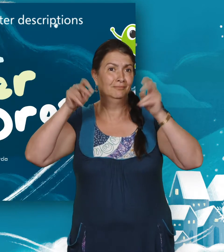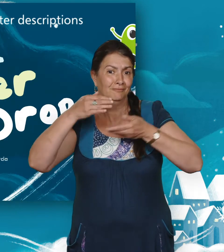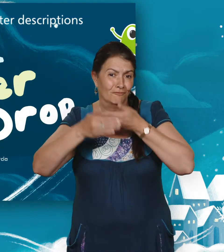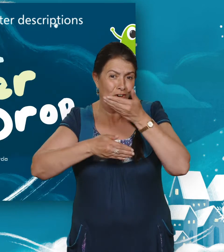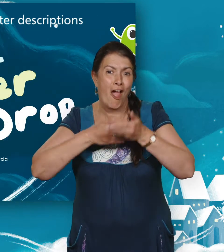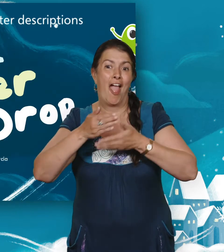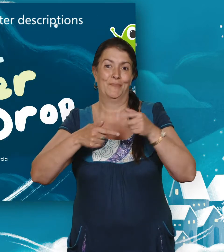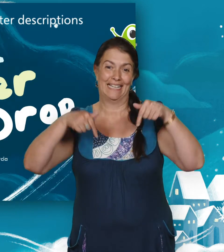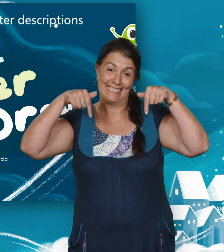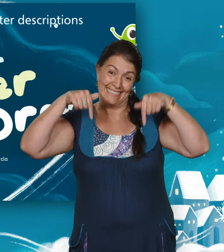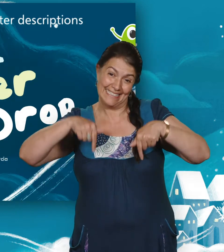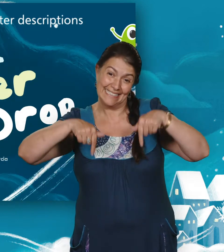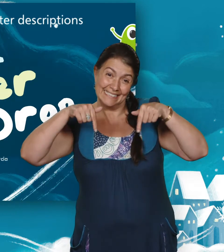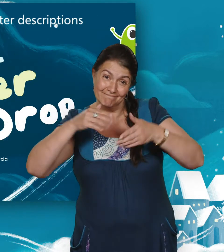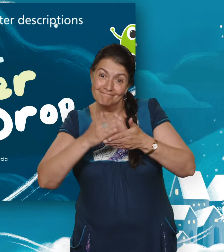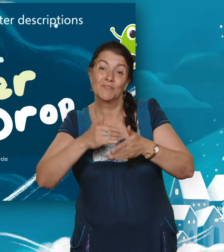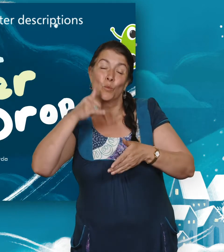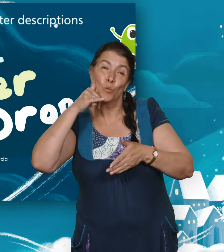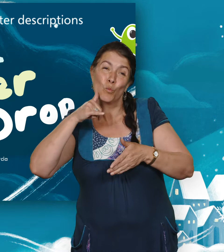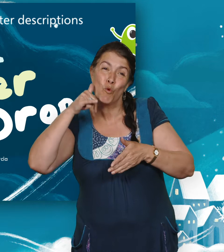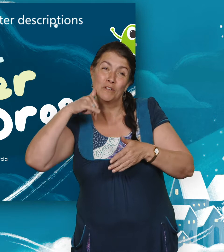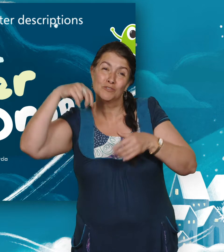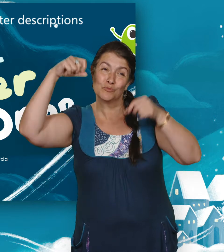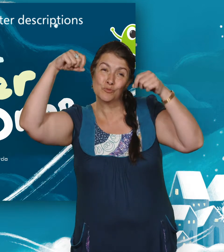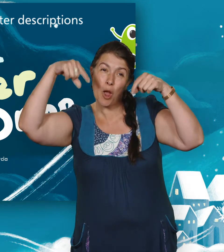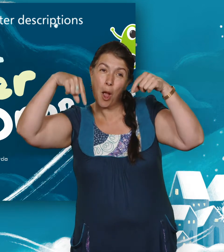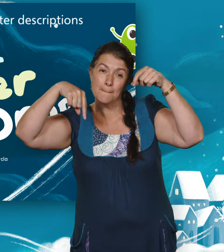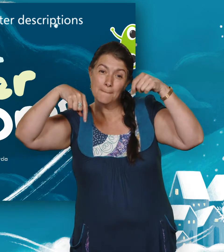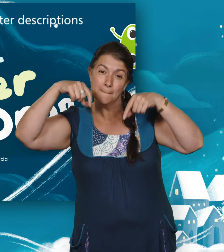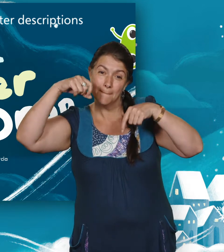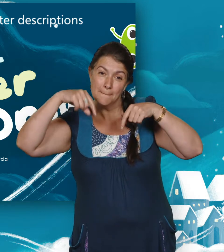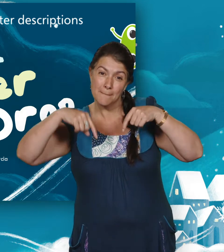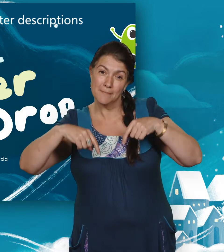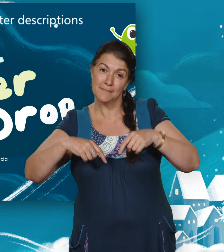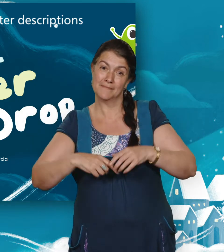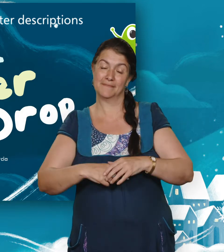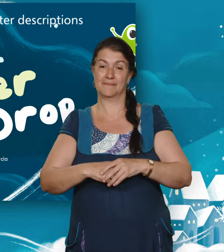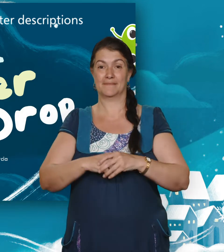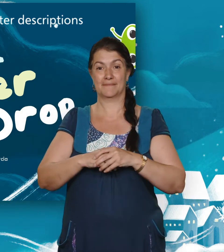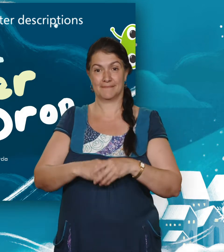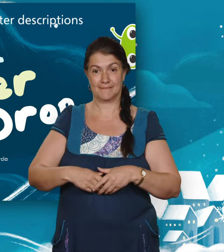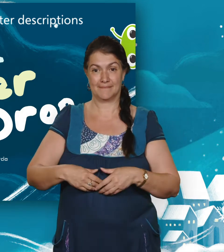Here is a water drop, written by Eli Woollard, illustrated by Irene Bofi-Garcia.